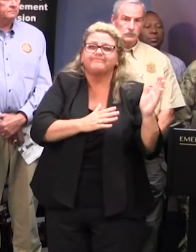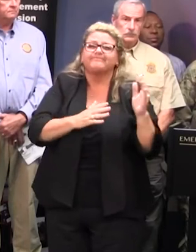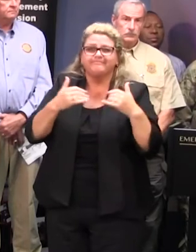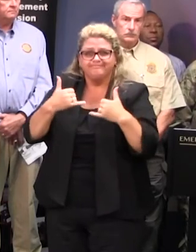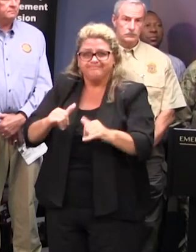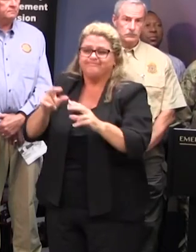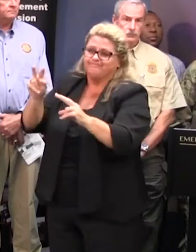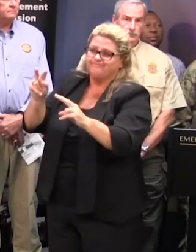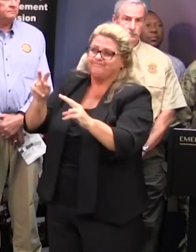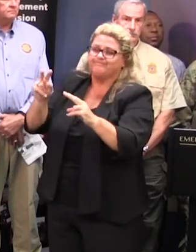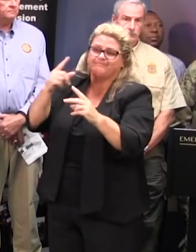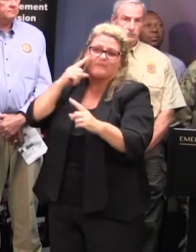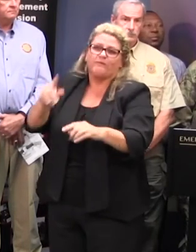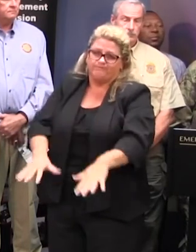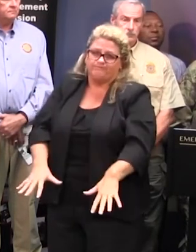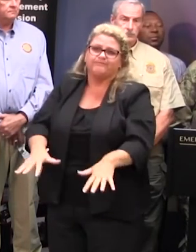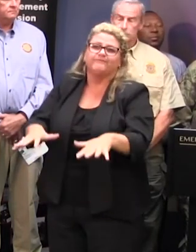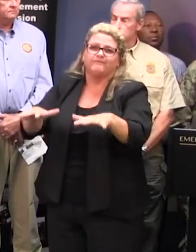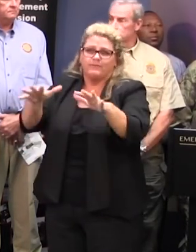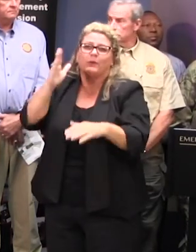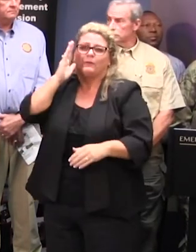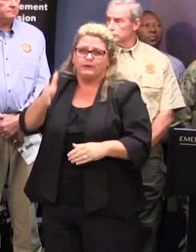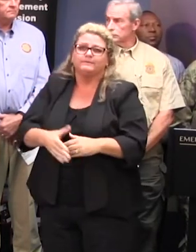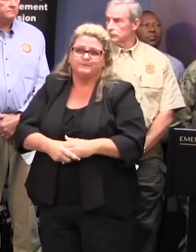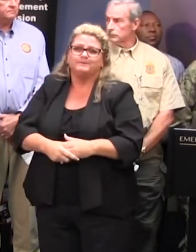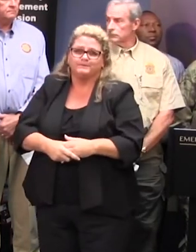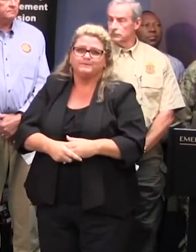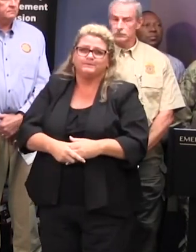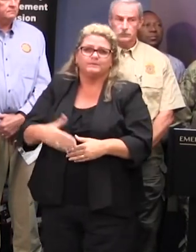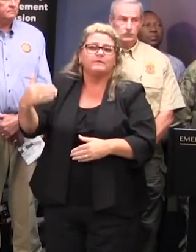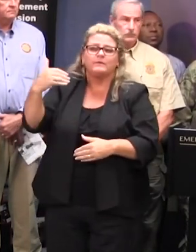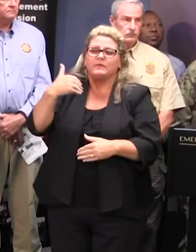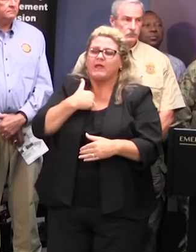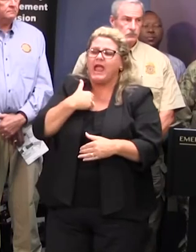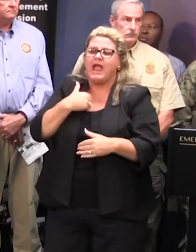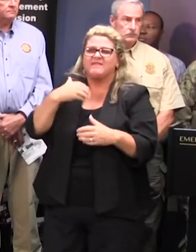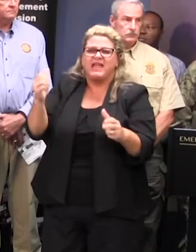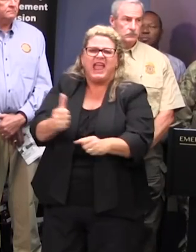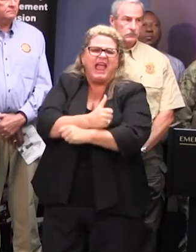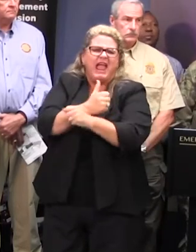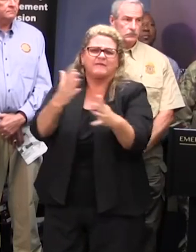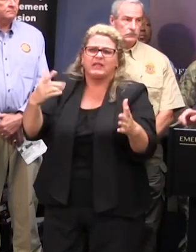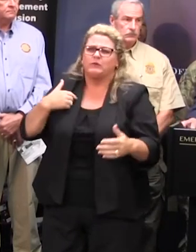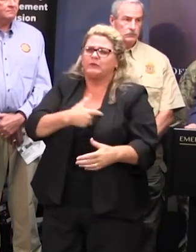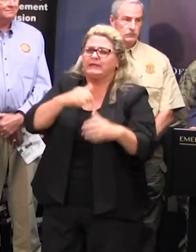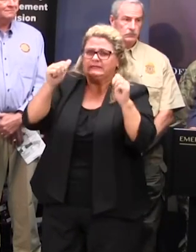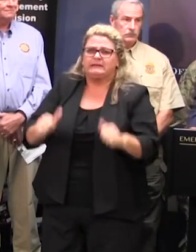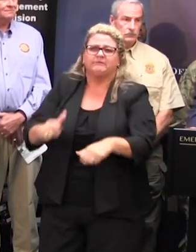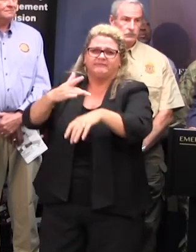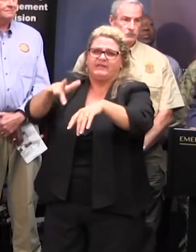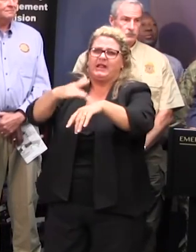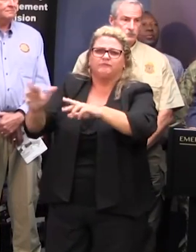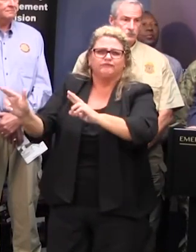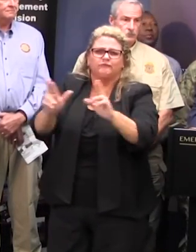of of this flooding and we have every asset every instrumentality uh available